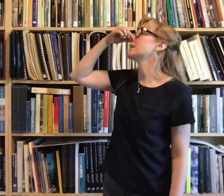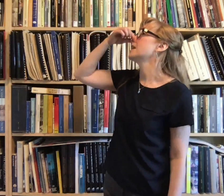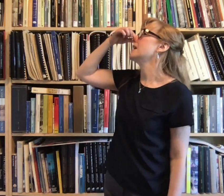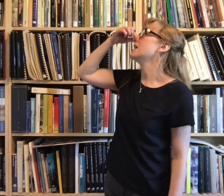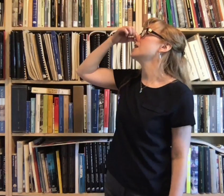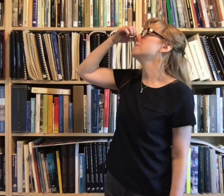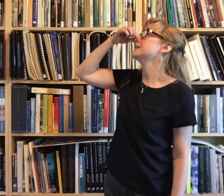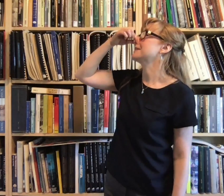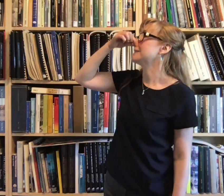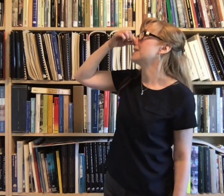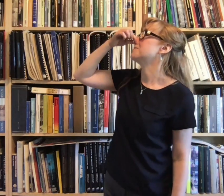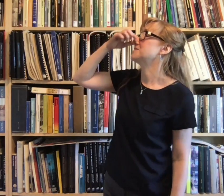Clomp, clomp.